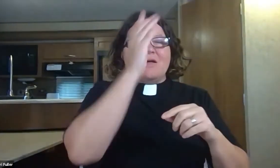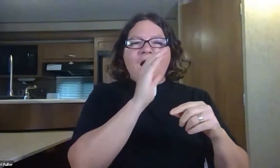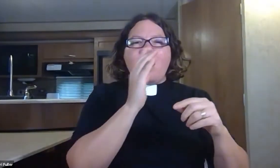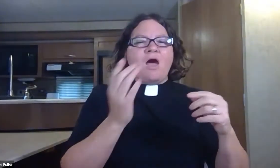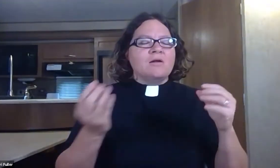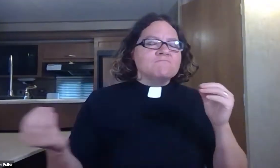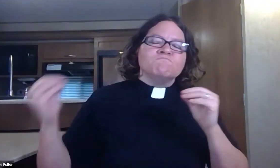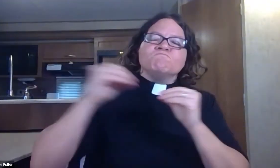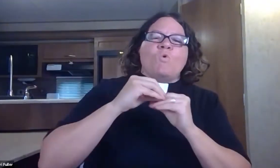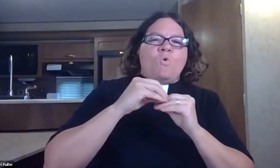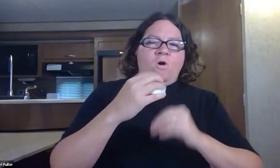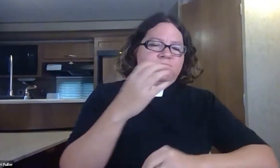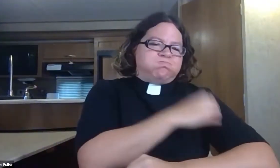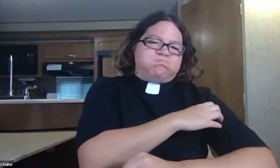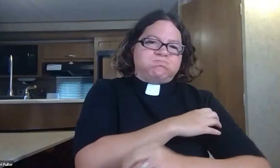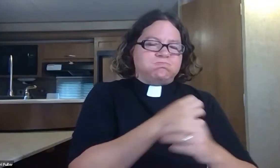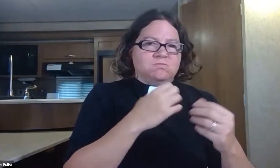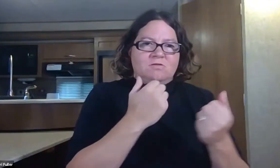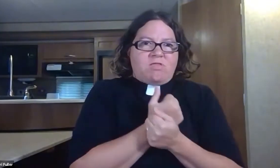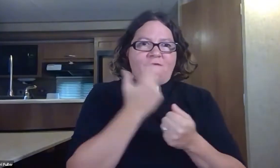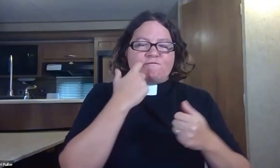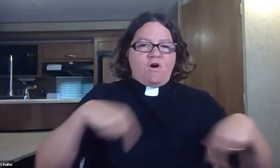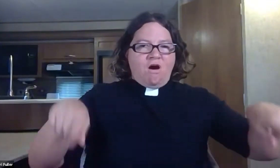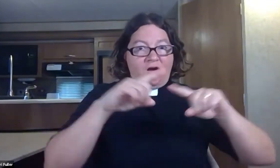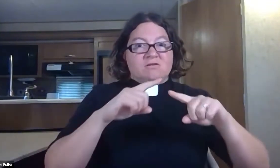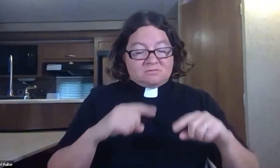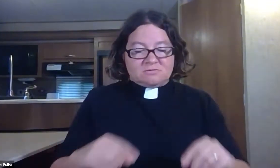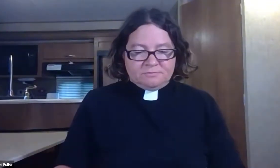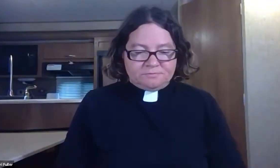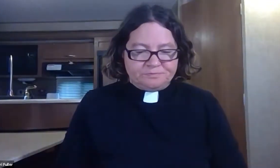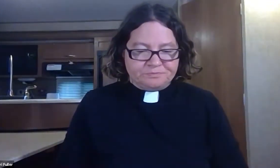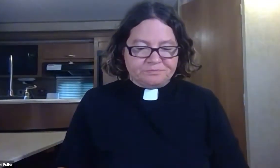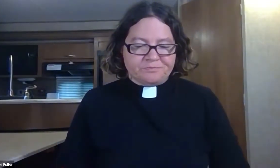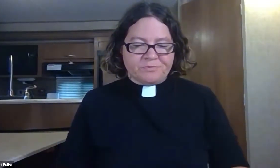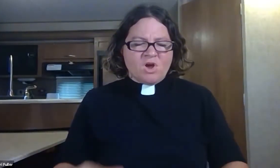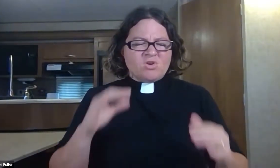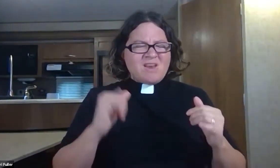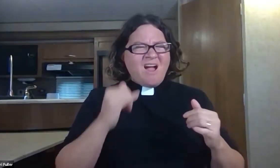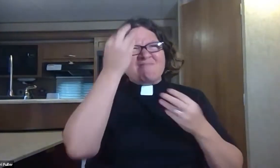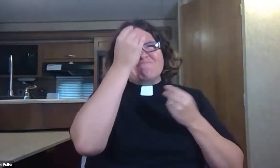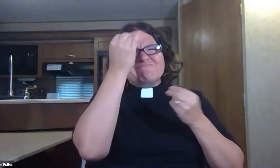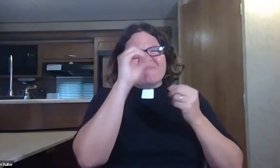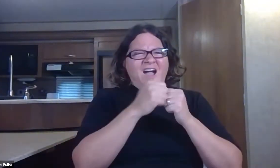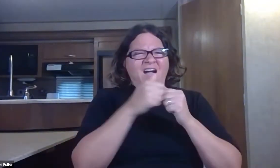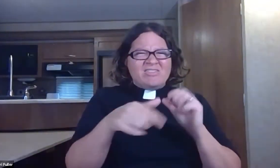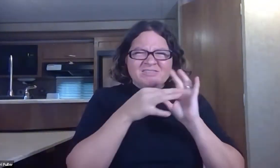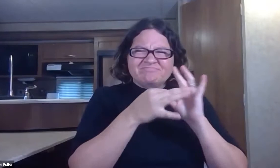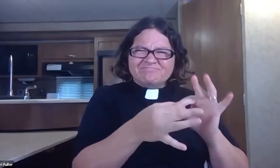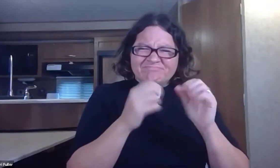Now, we love one another, sure. But the love that we have for one another, even at its greatest, is nothing when